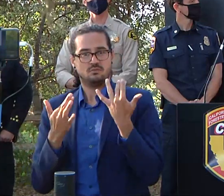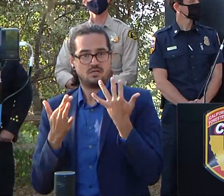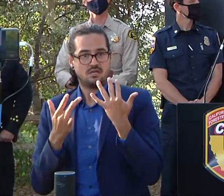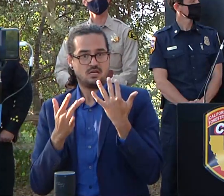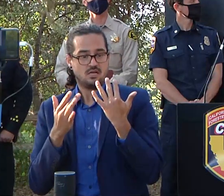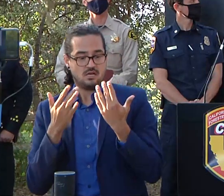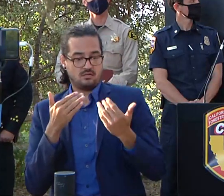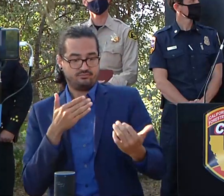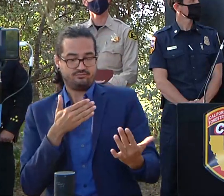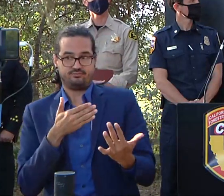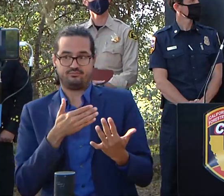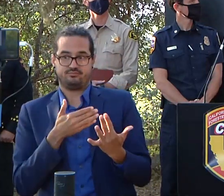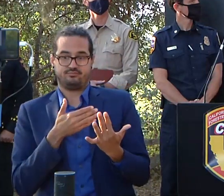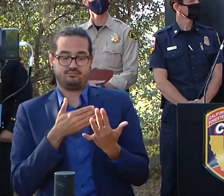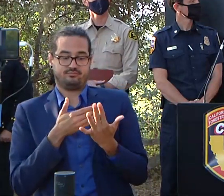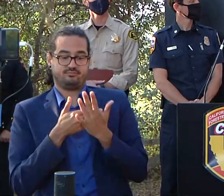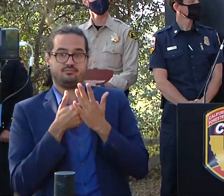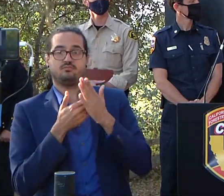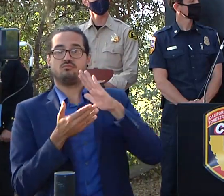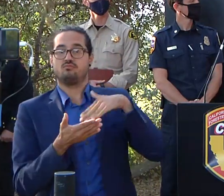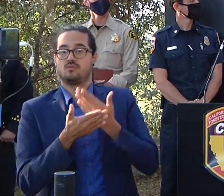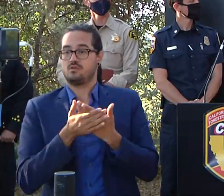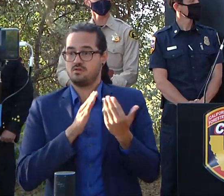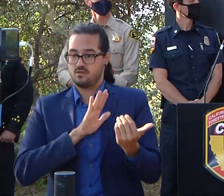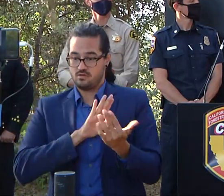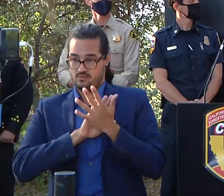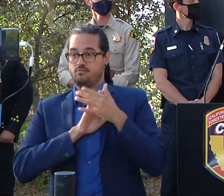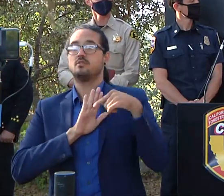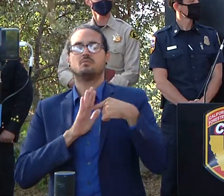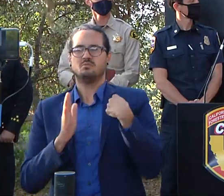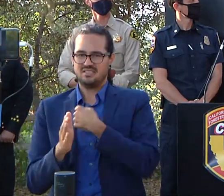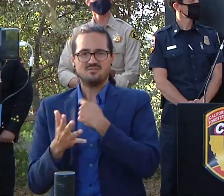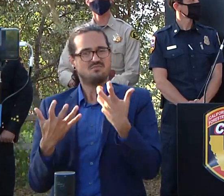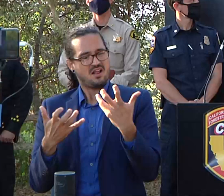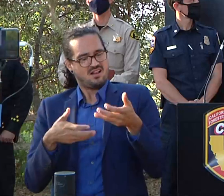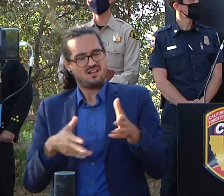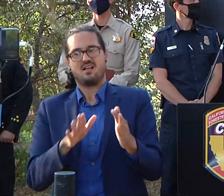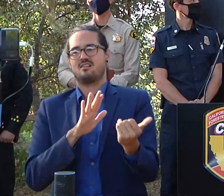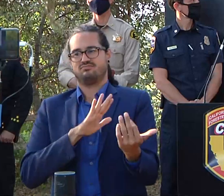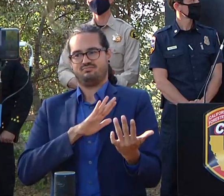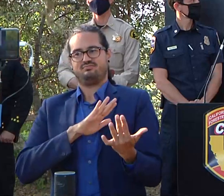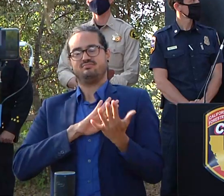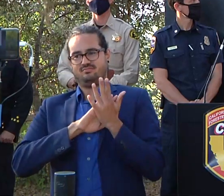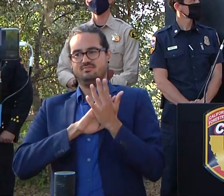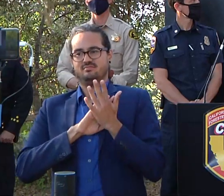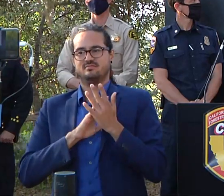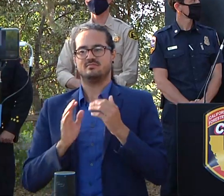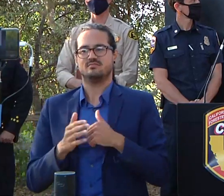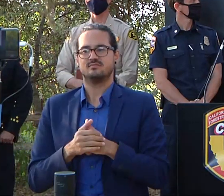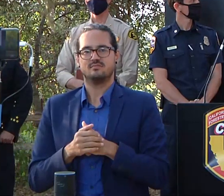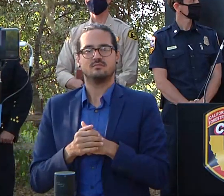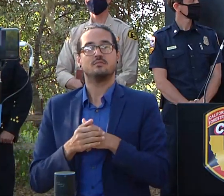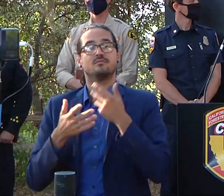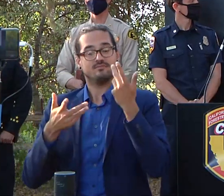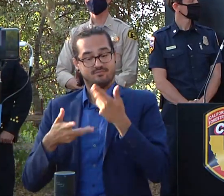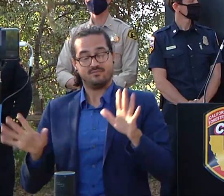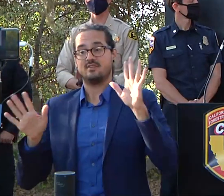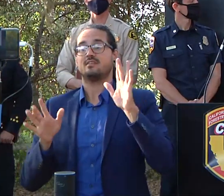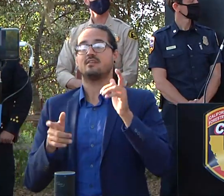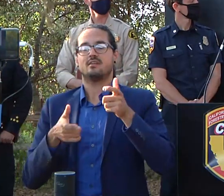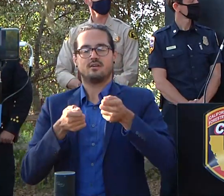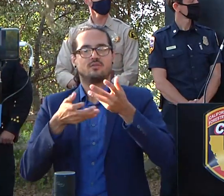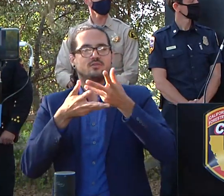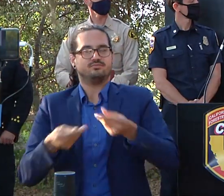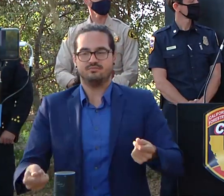push uh it's it's getting us to where we want to be so hopefully that will expedite us being able to jump on that and we have